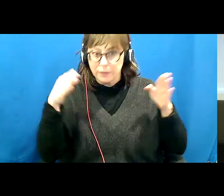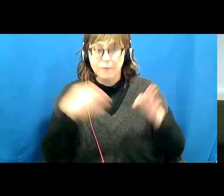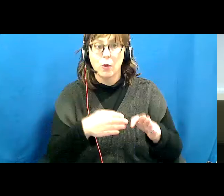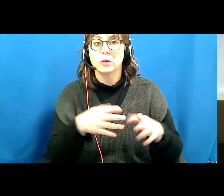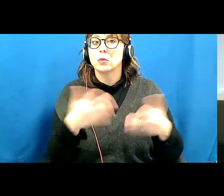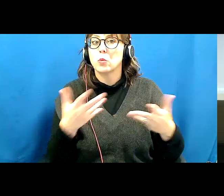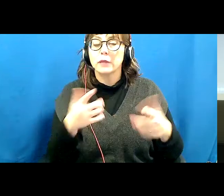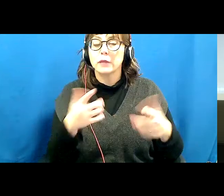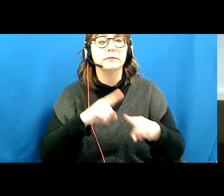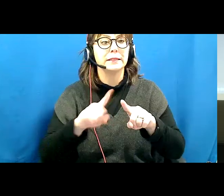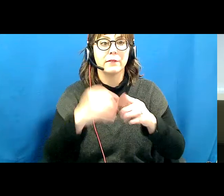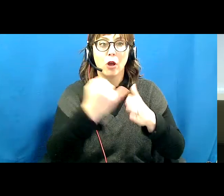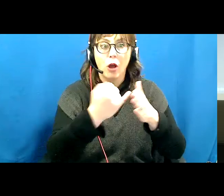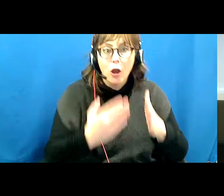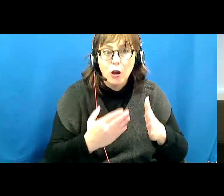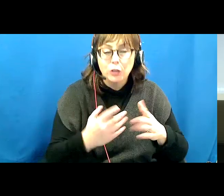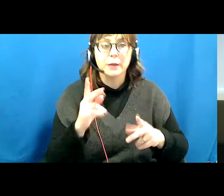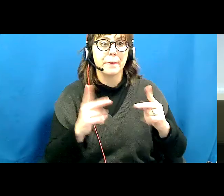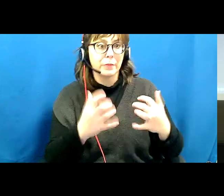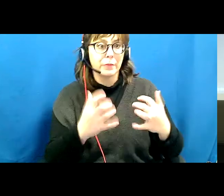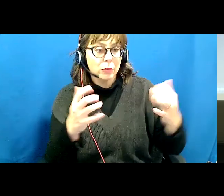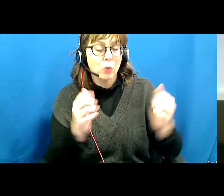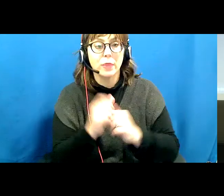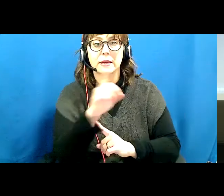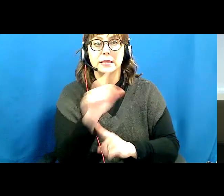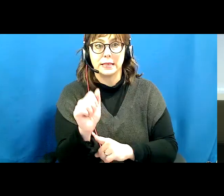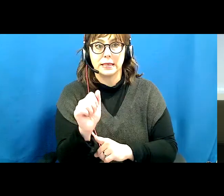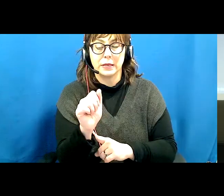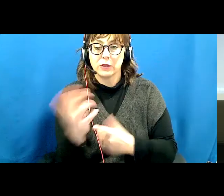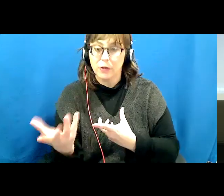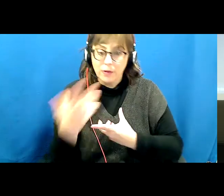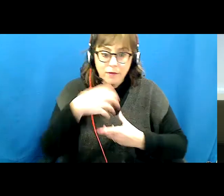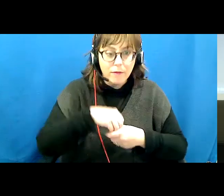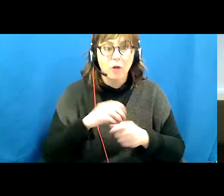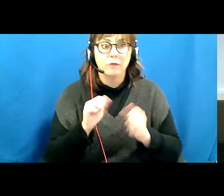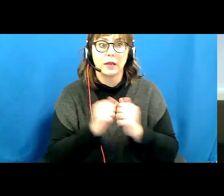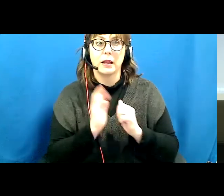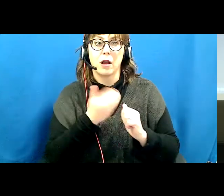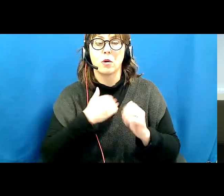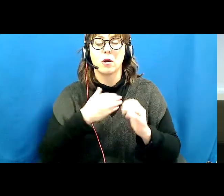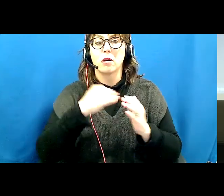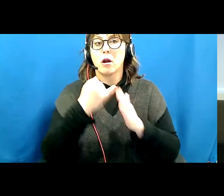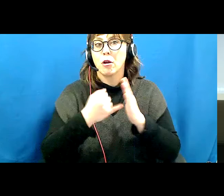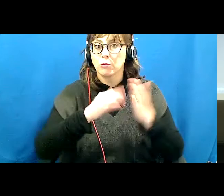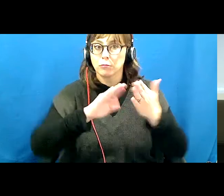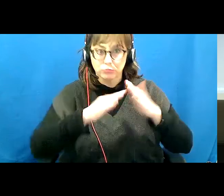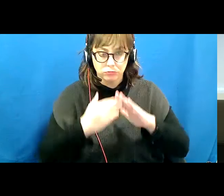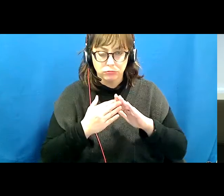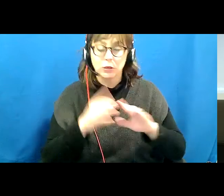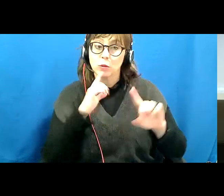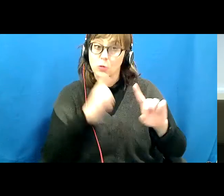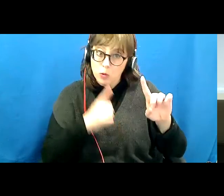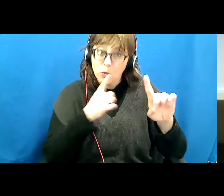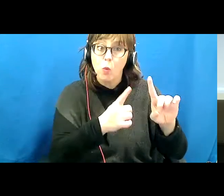of artists and audiences with disabilities into all facets of the art community. Our mandate is to facilitate a